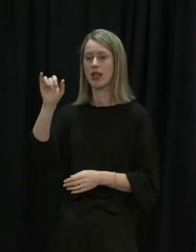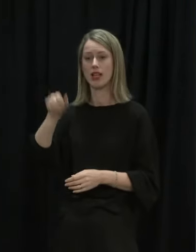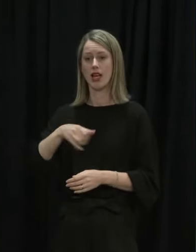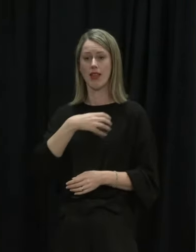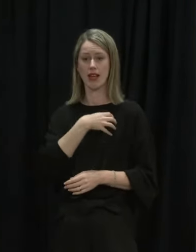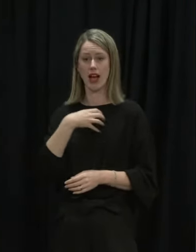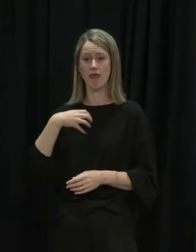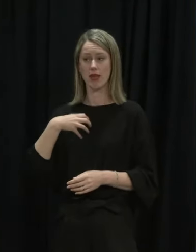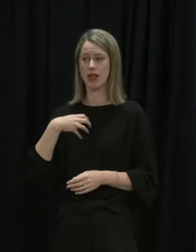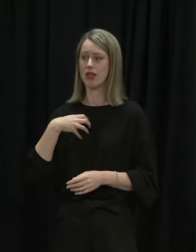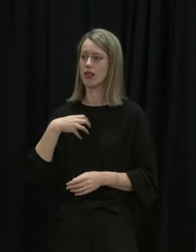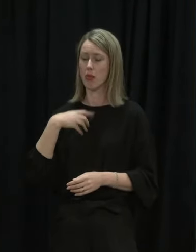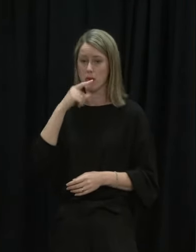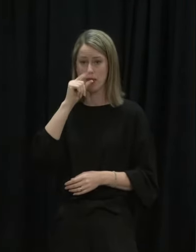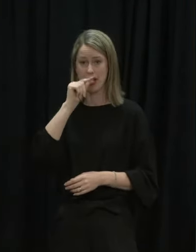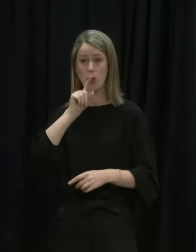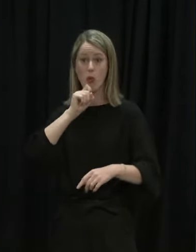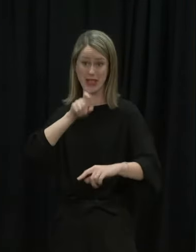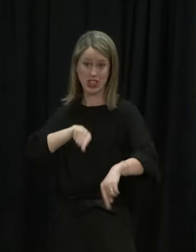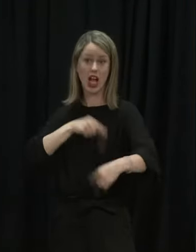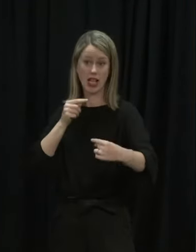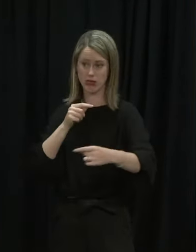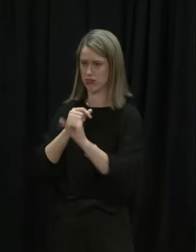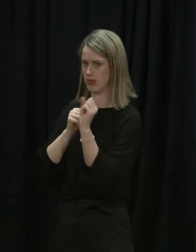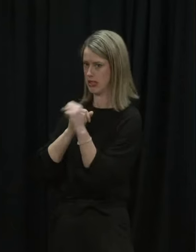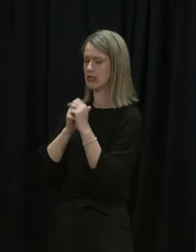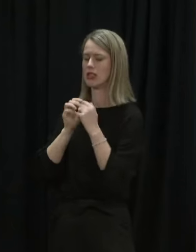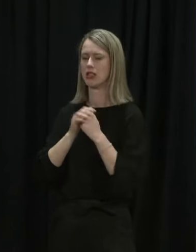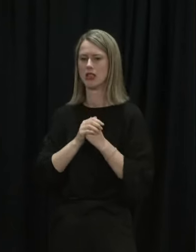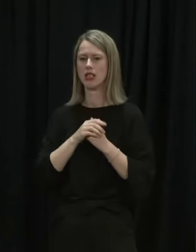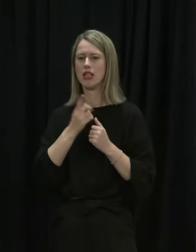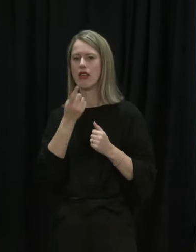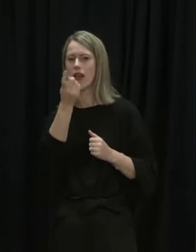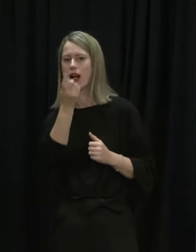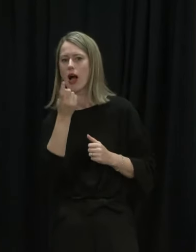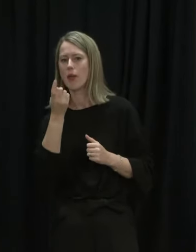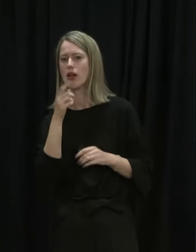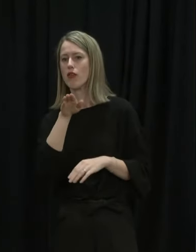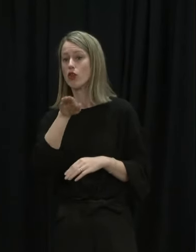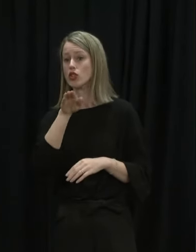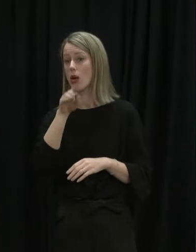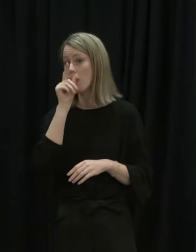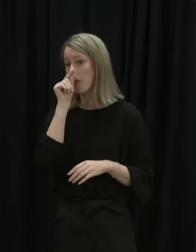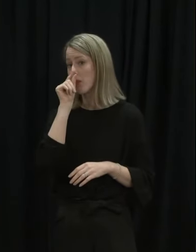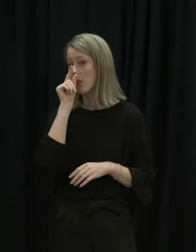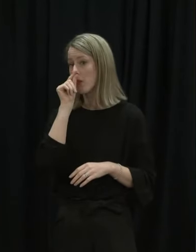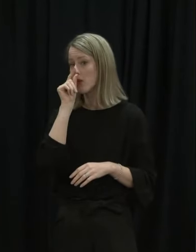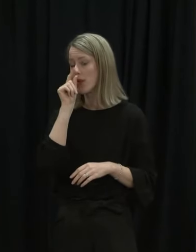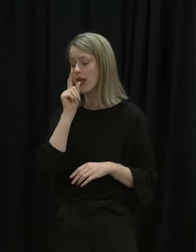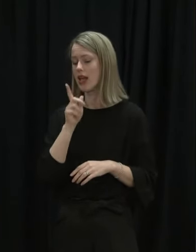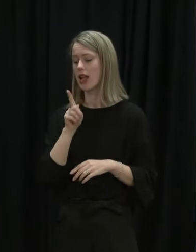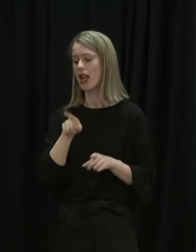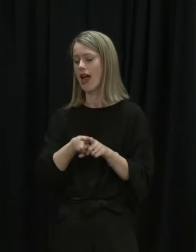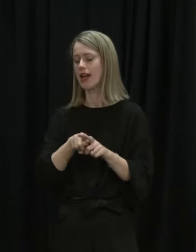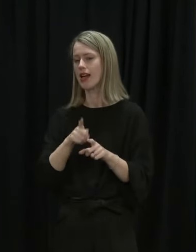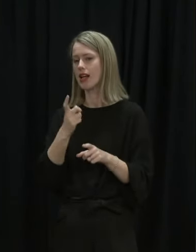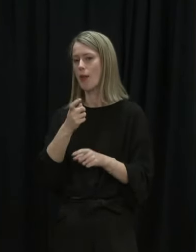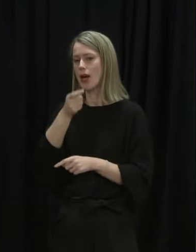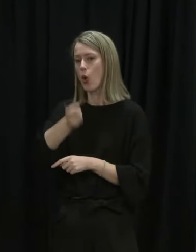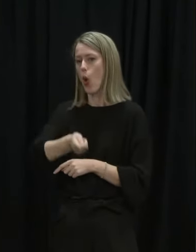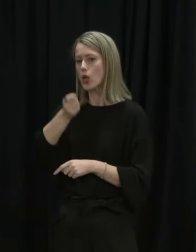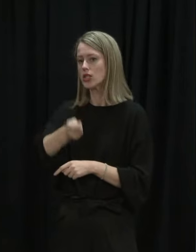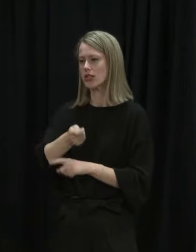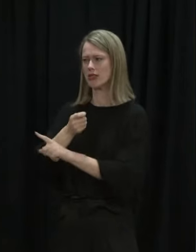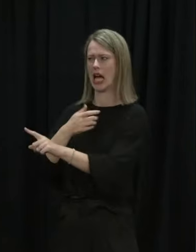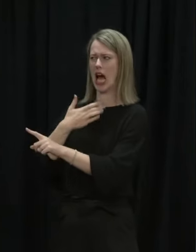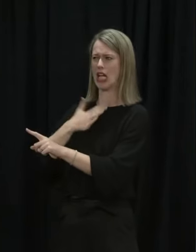in the gun as well in terms of legal testing. Is there anything on the horizon that could be the test case for it? We're